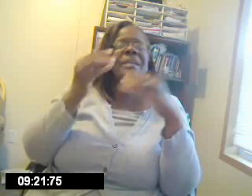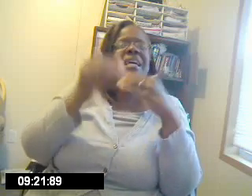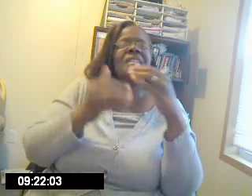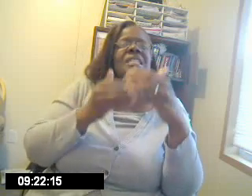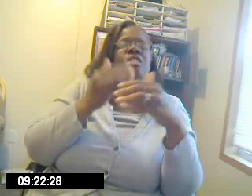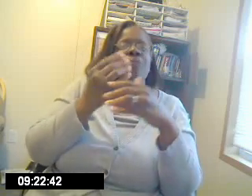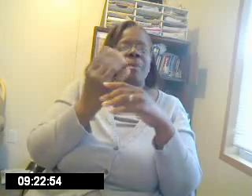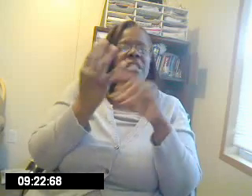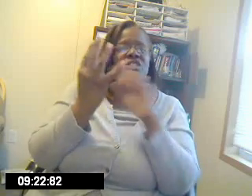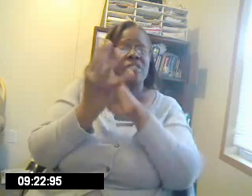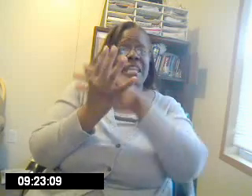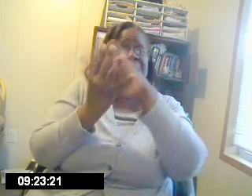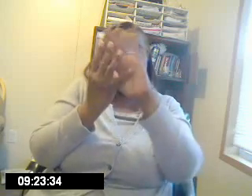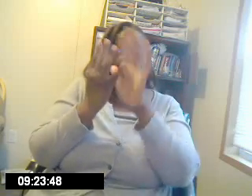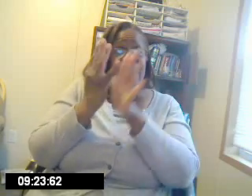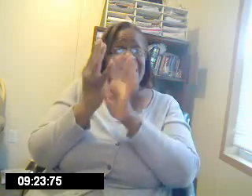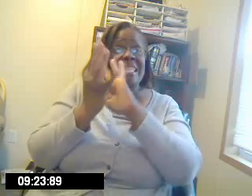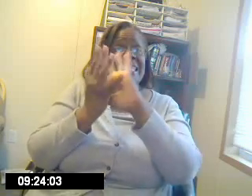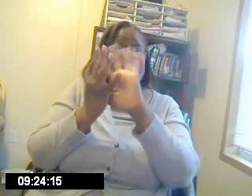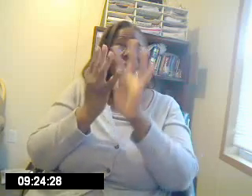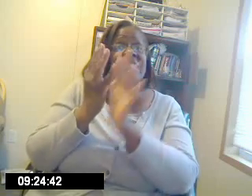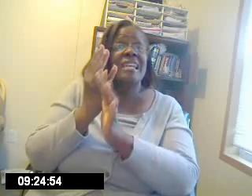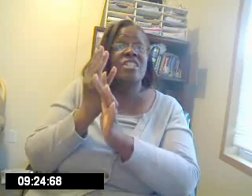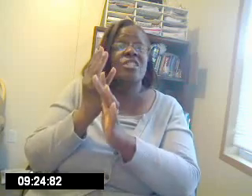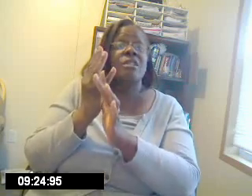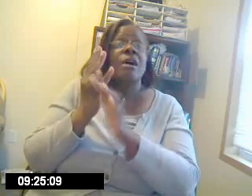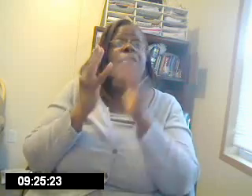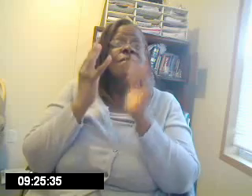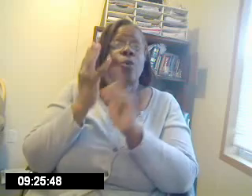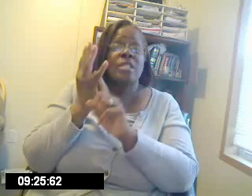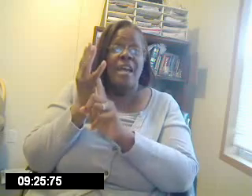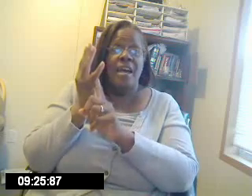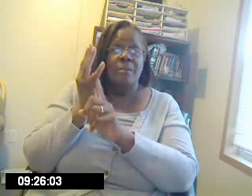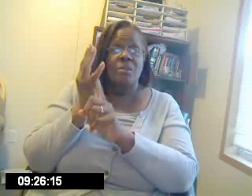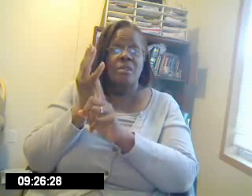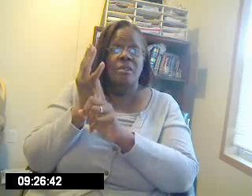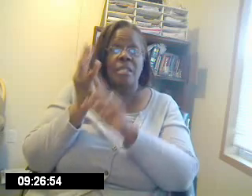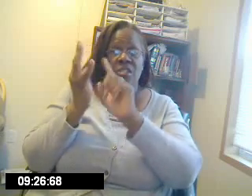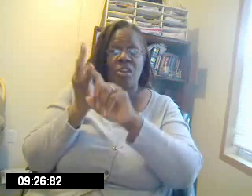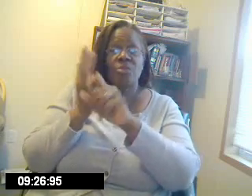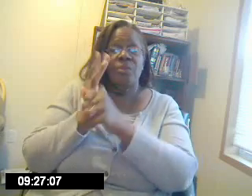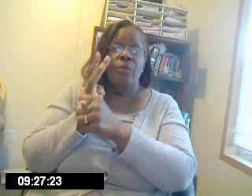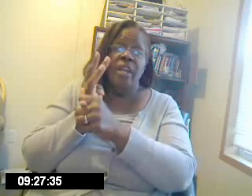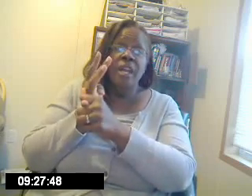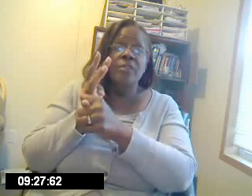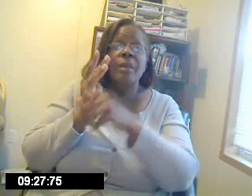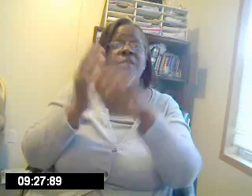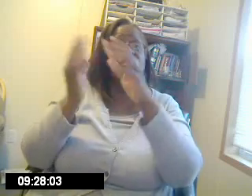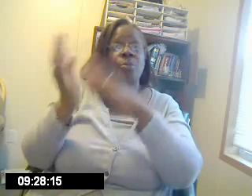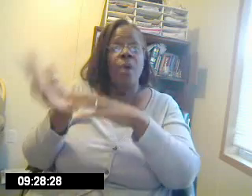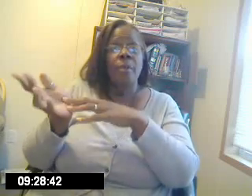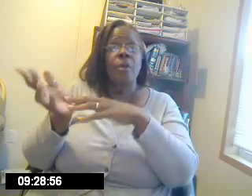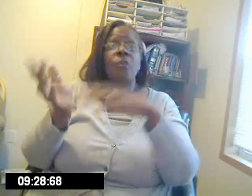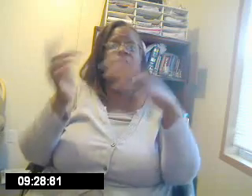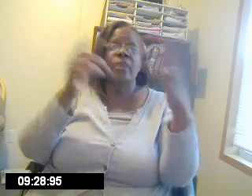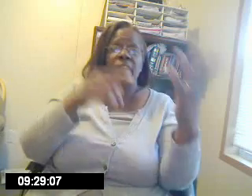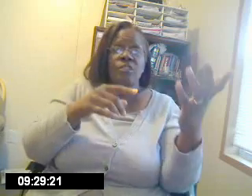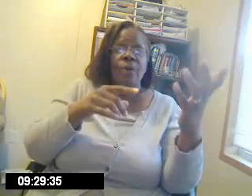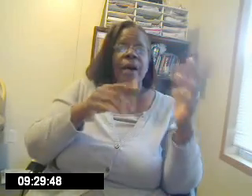Because this is repetition. say. That. They sing that section. Four times. That starts with for every mountain you brought me over for every trial.